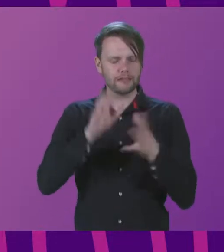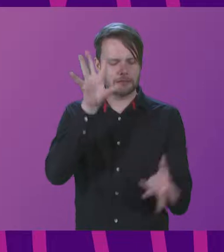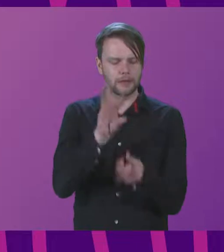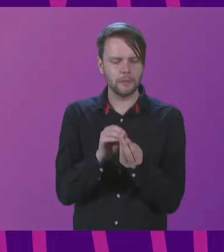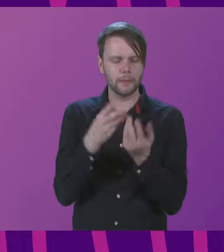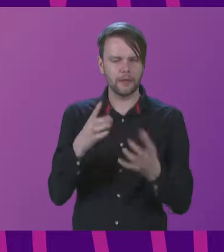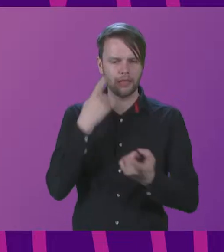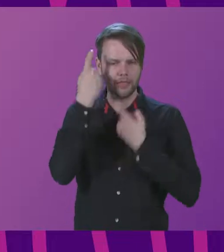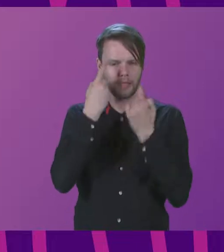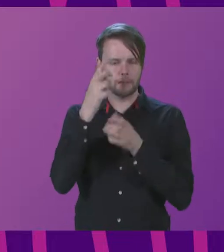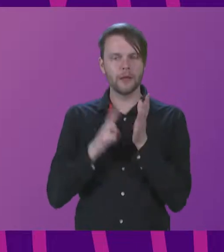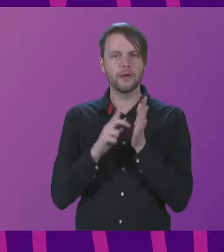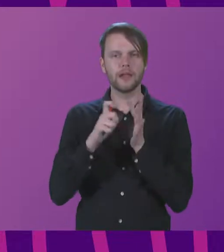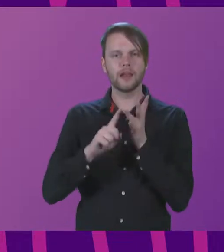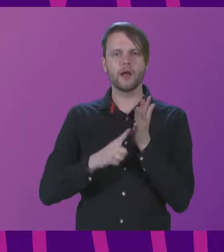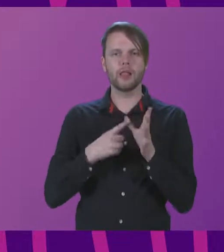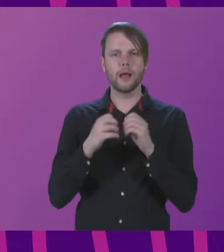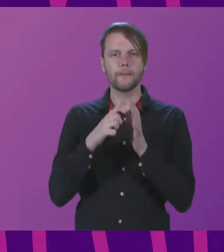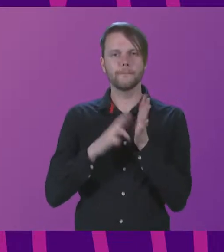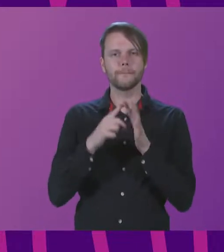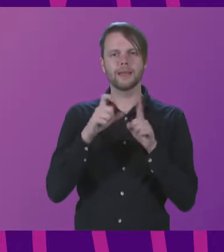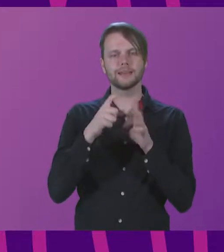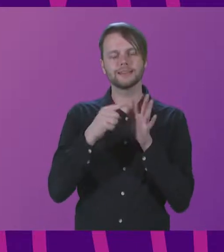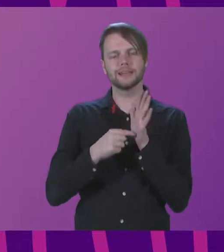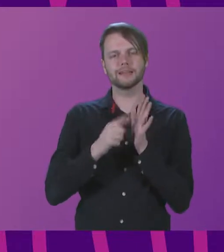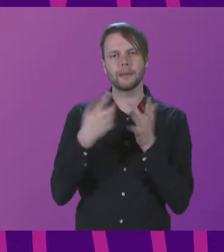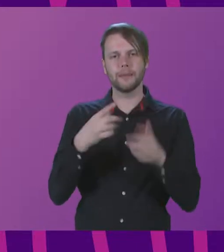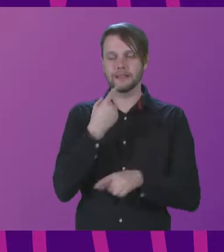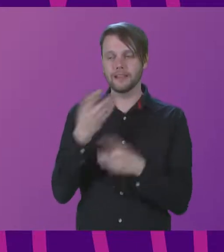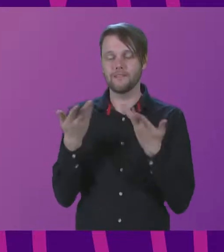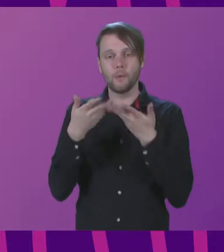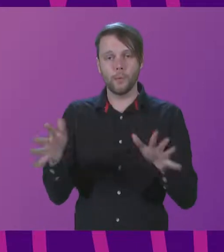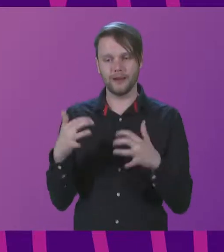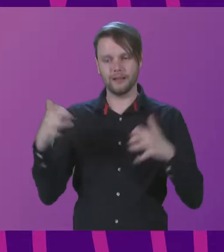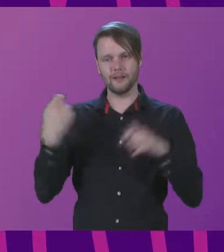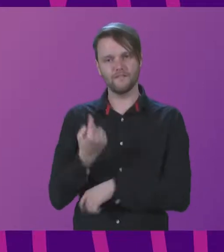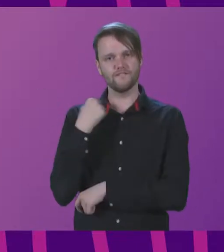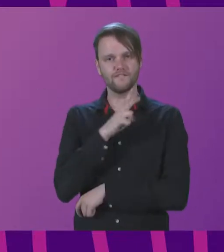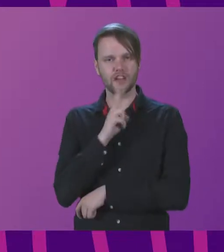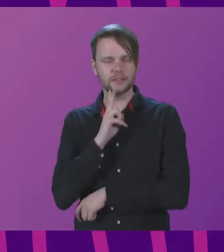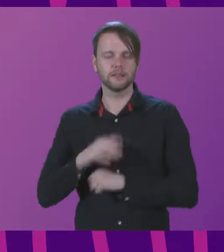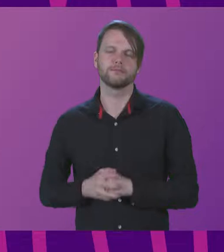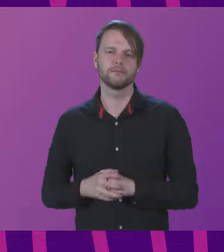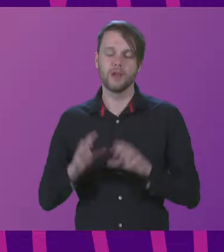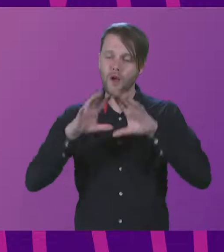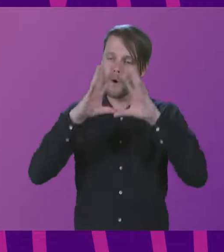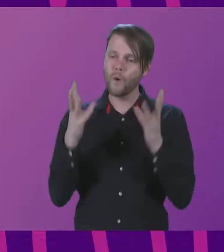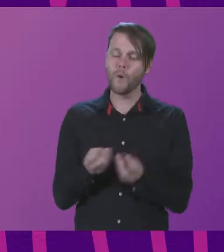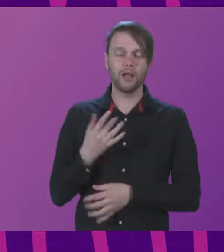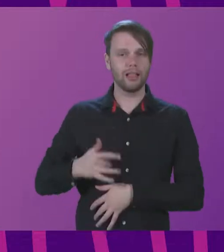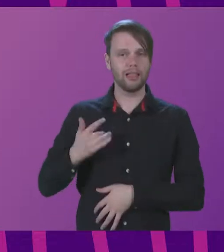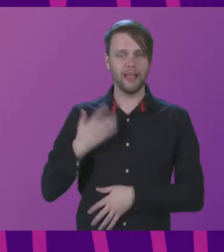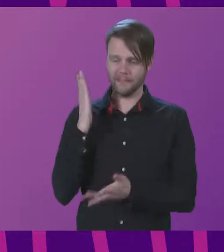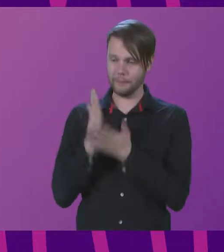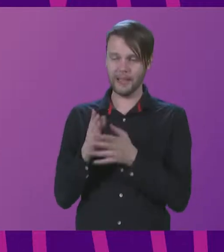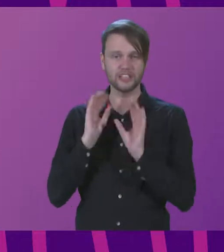I kept thinking of what Nicola Benedetti said at our opening session on Friday. All life is education.